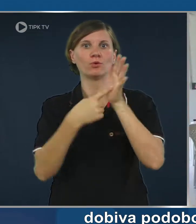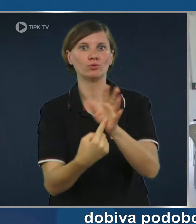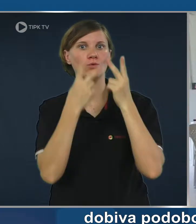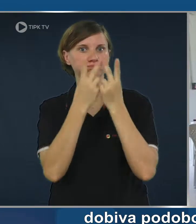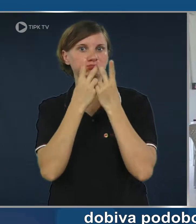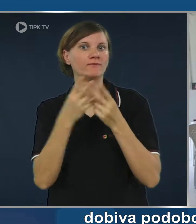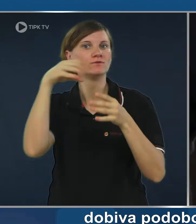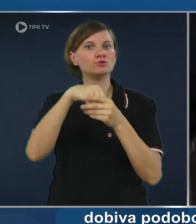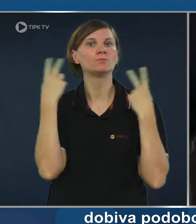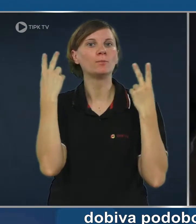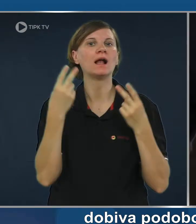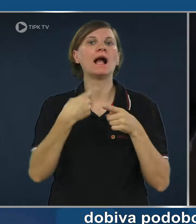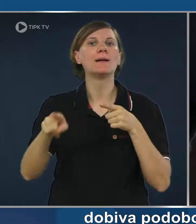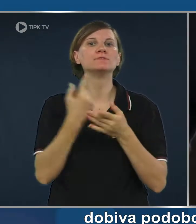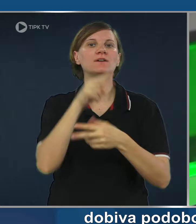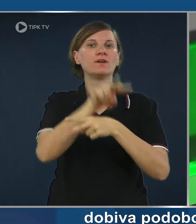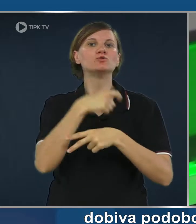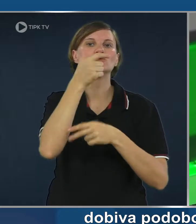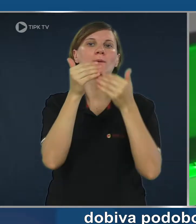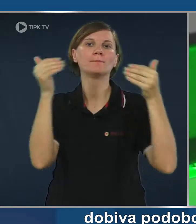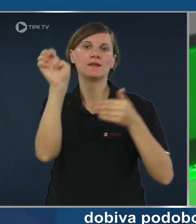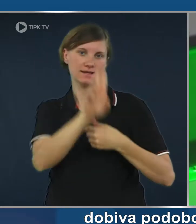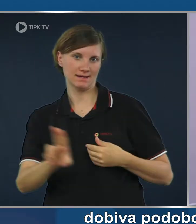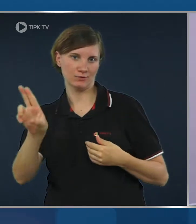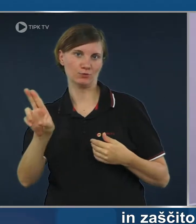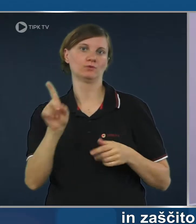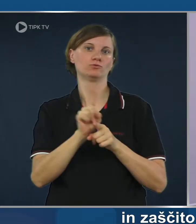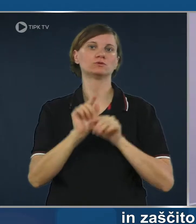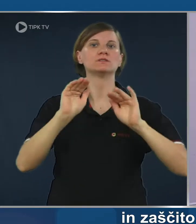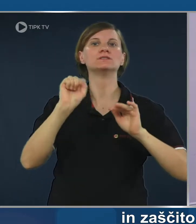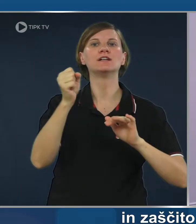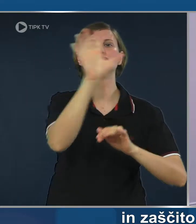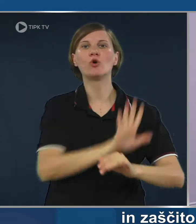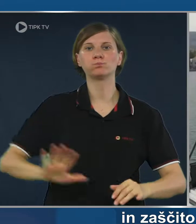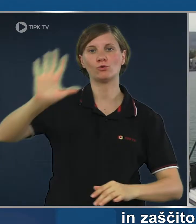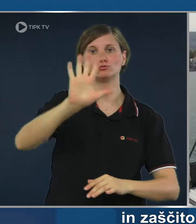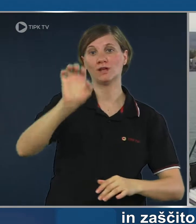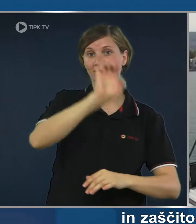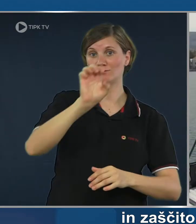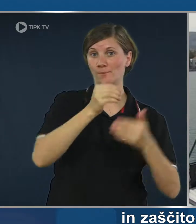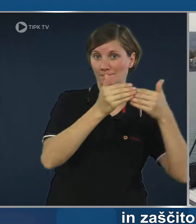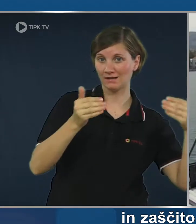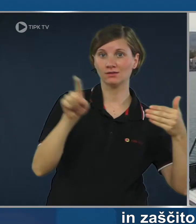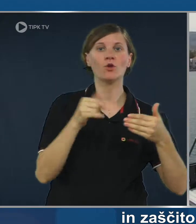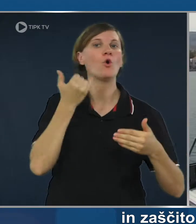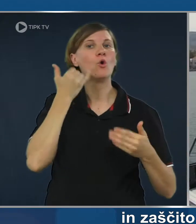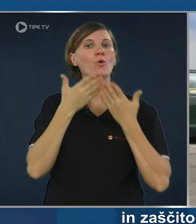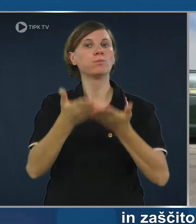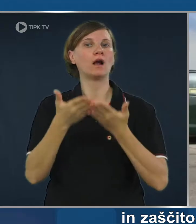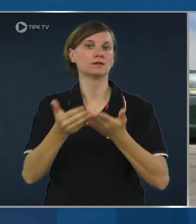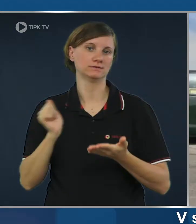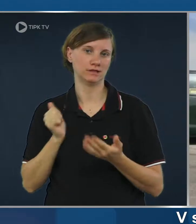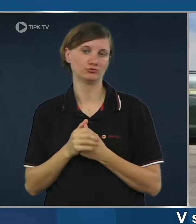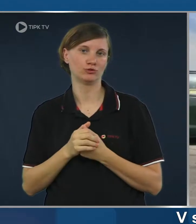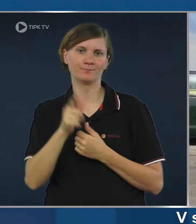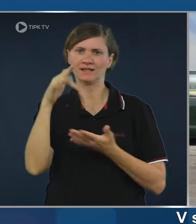shape, including an element vital to securing EU external borders and protecting the Schengen zone, the European border and coast